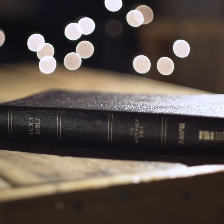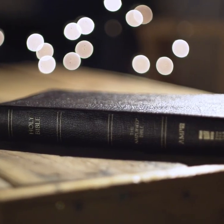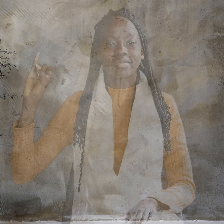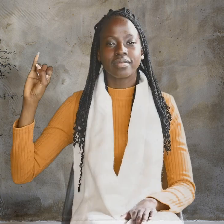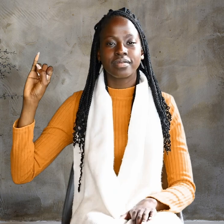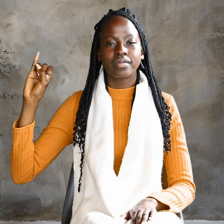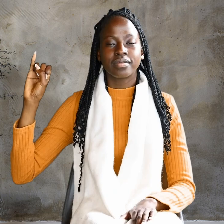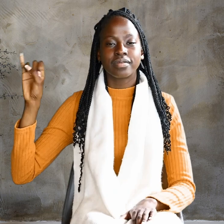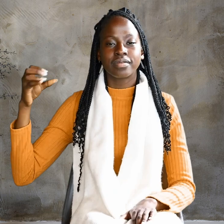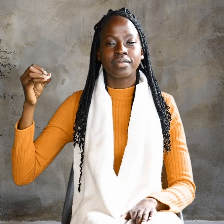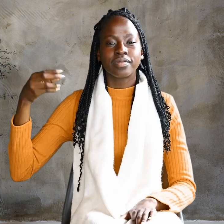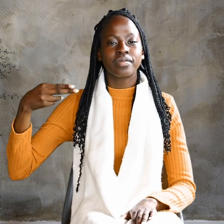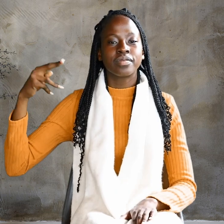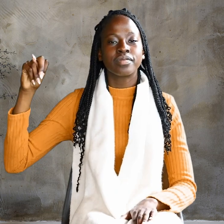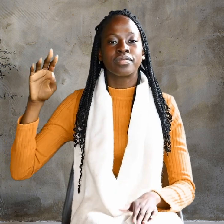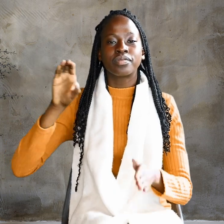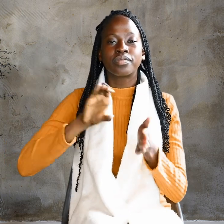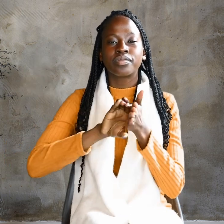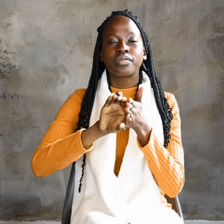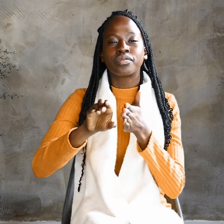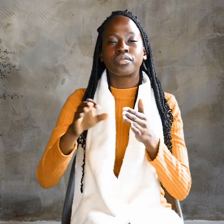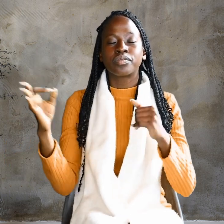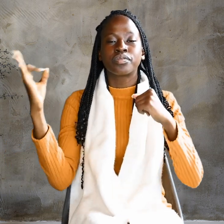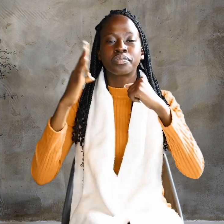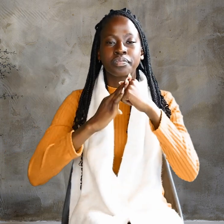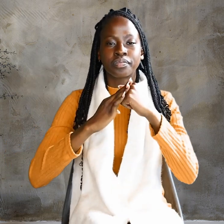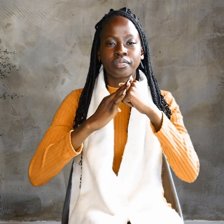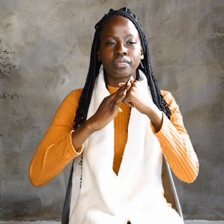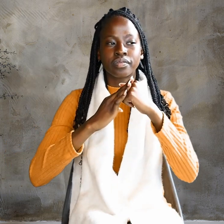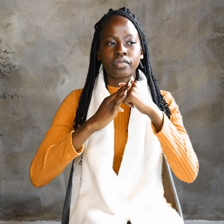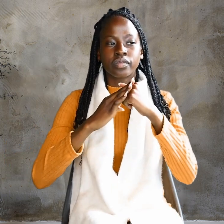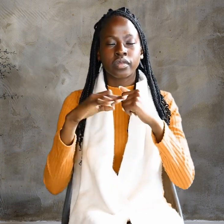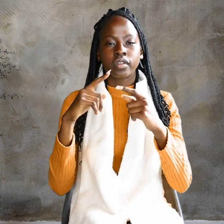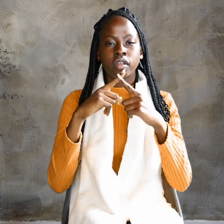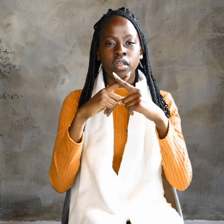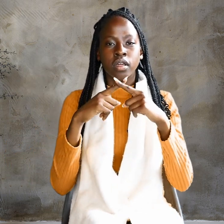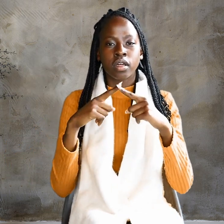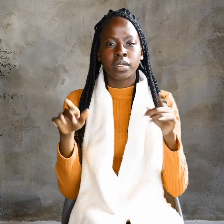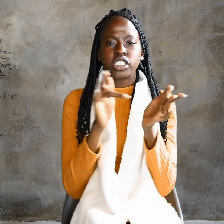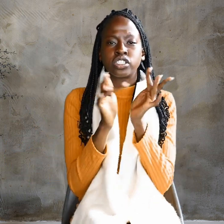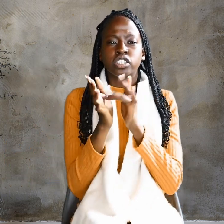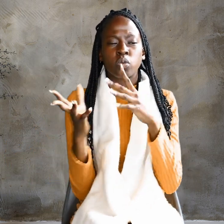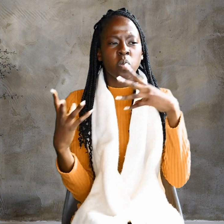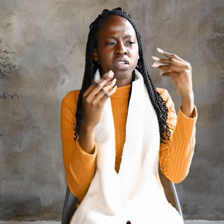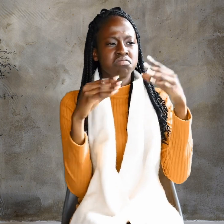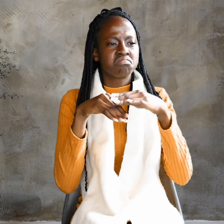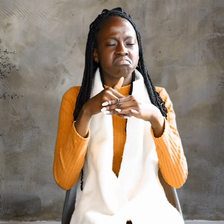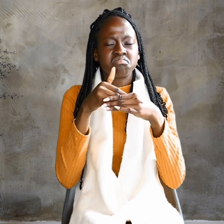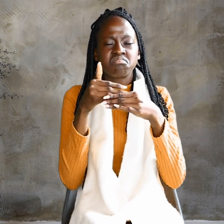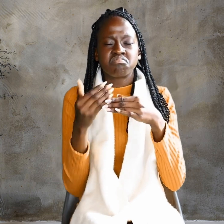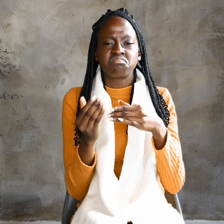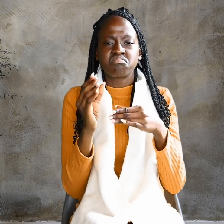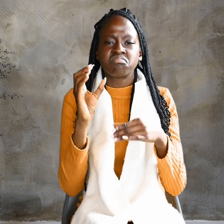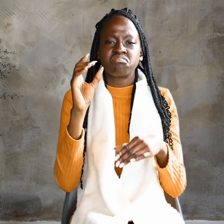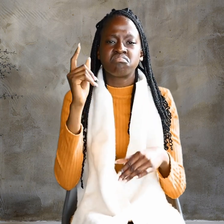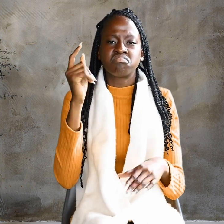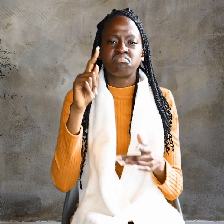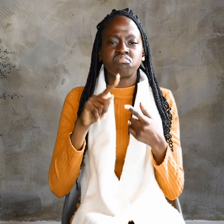John chapter 8 But Jesus went to the Mount of